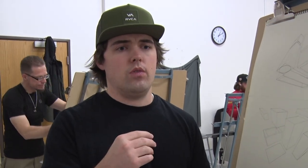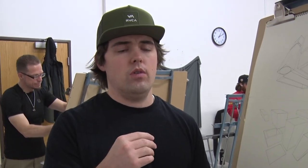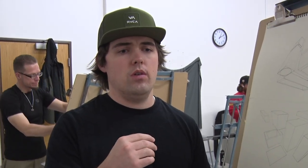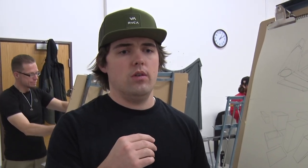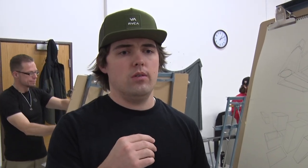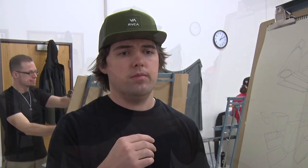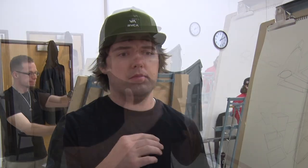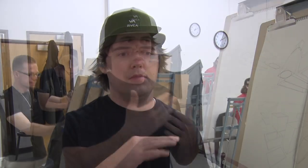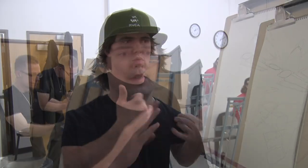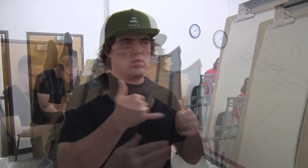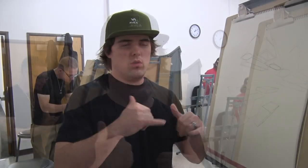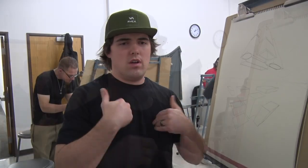amazing experience.